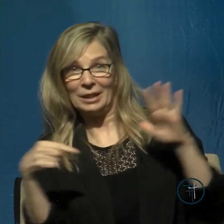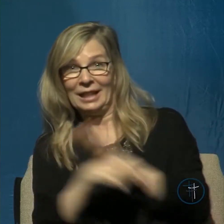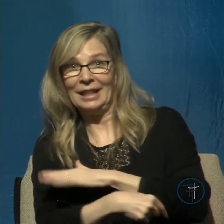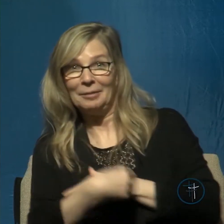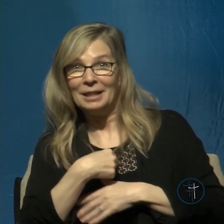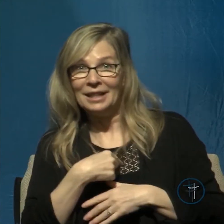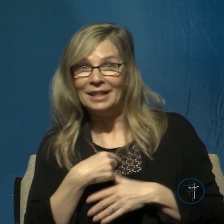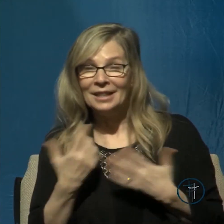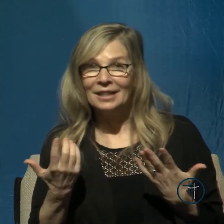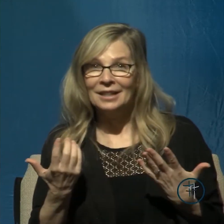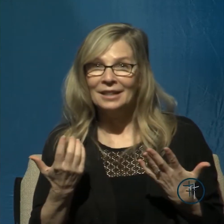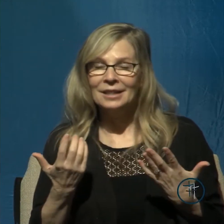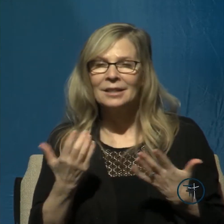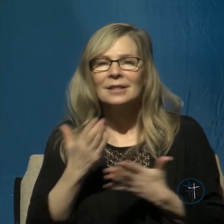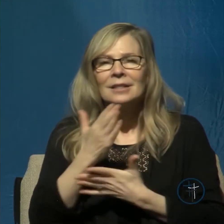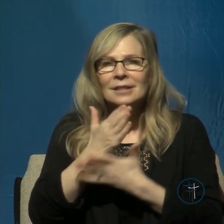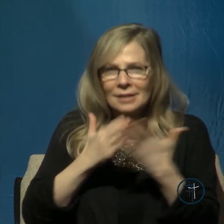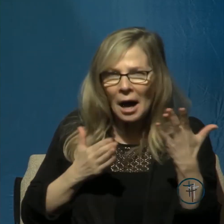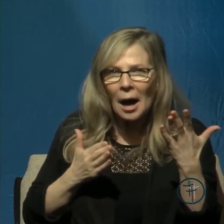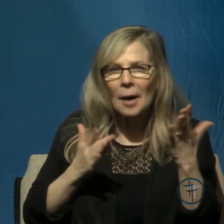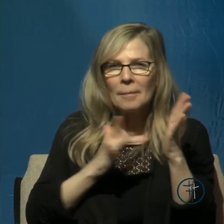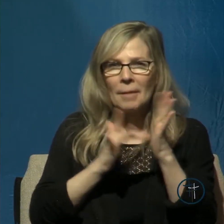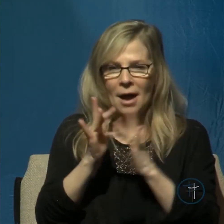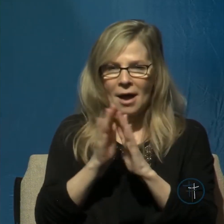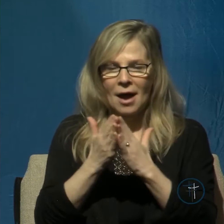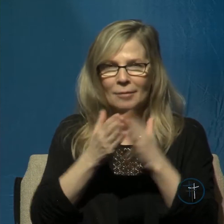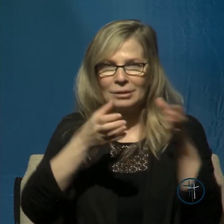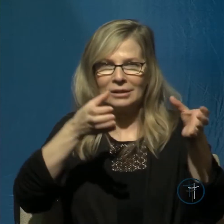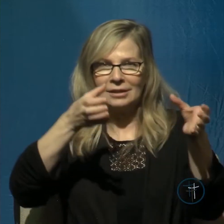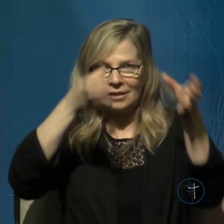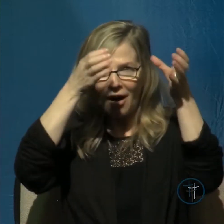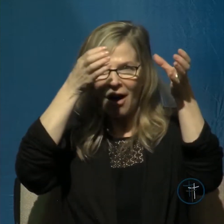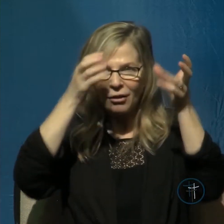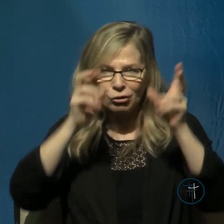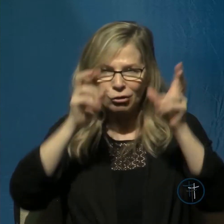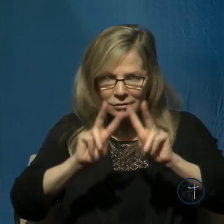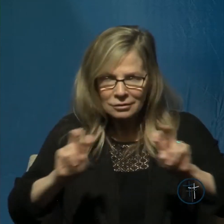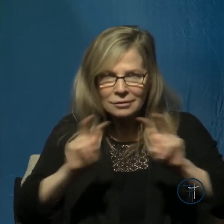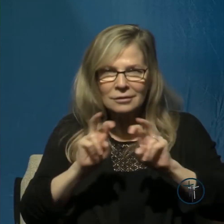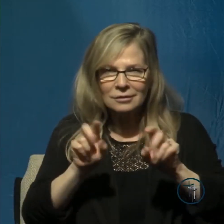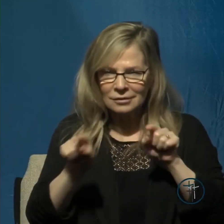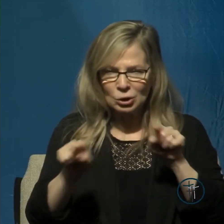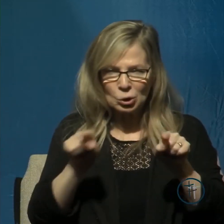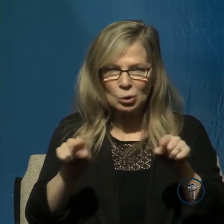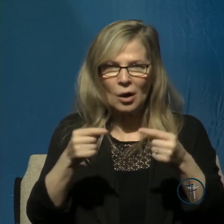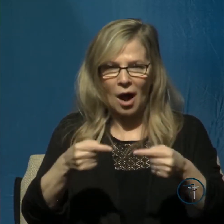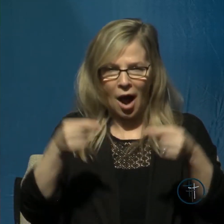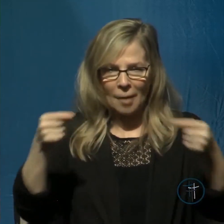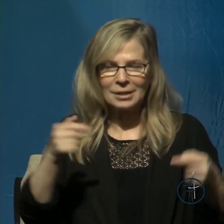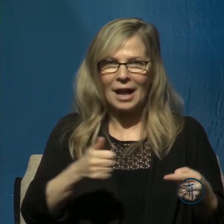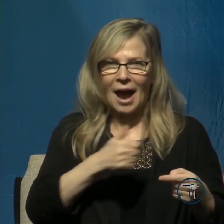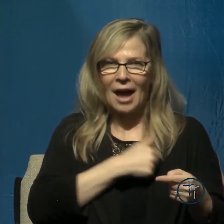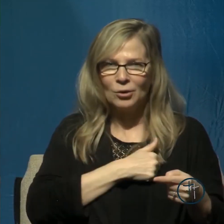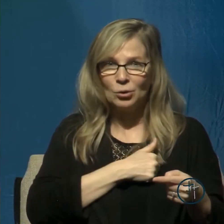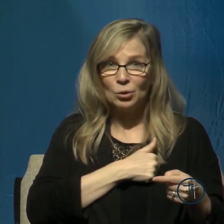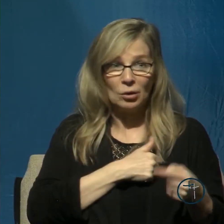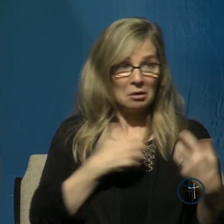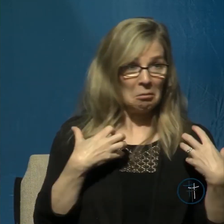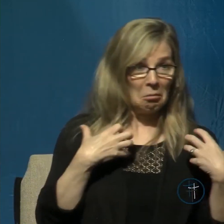scholars have looked at these two opposite attitudes of fearlessness and fear, and they've concluded that either the psalm was written